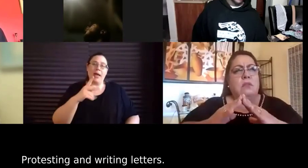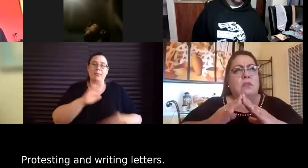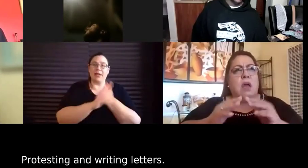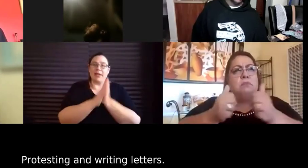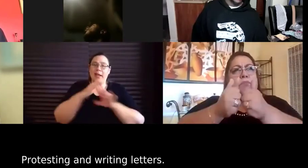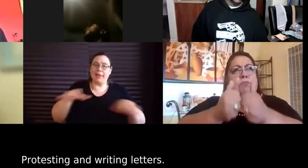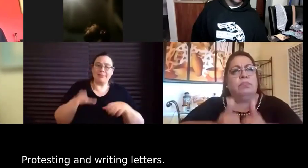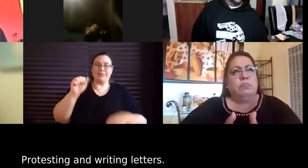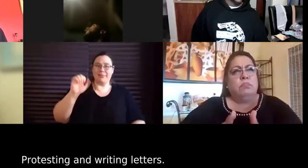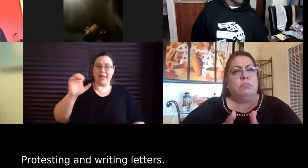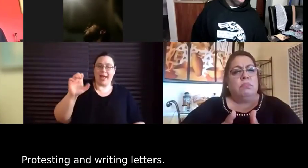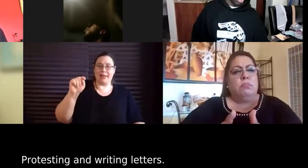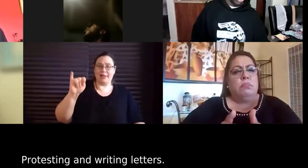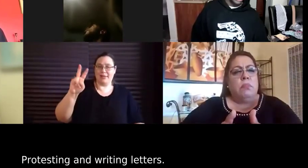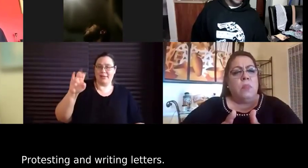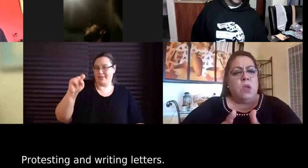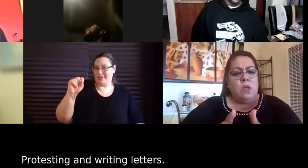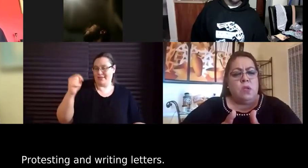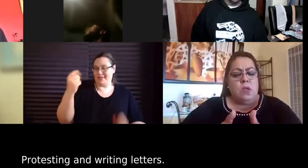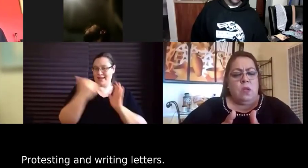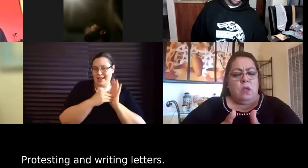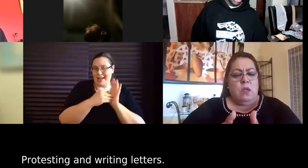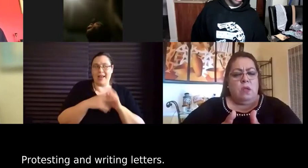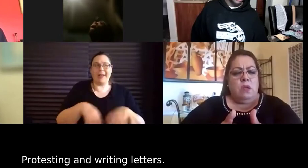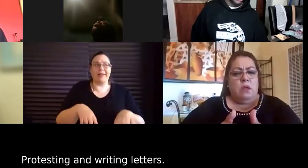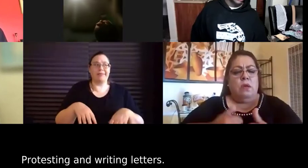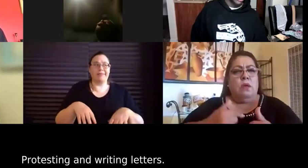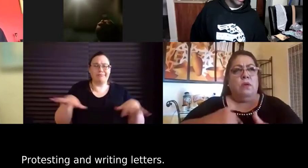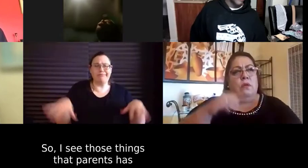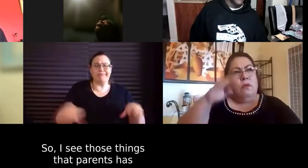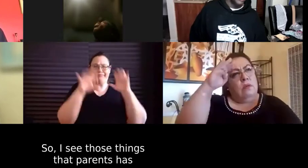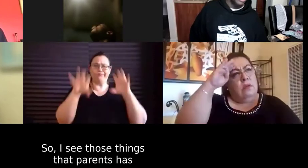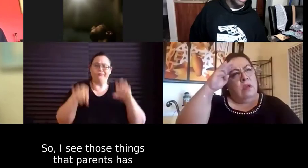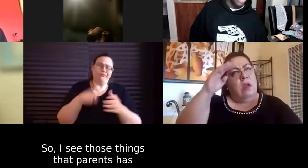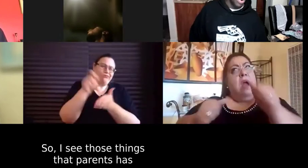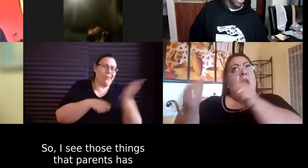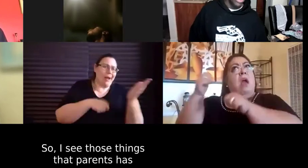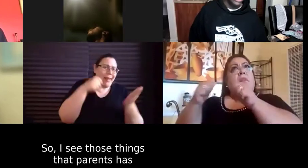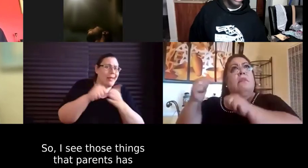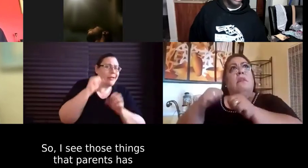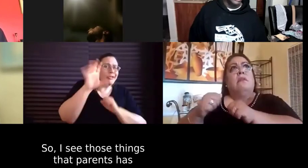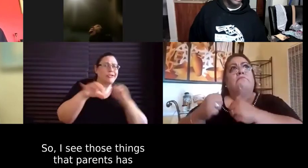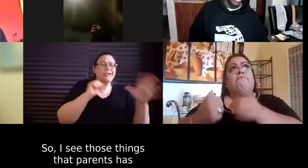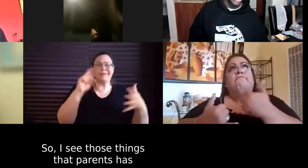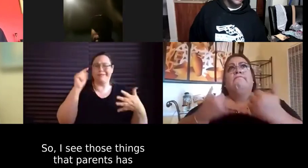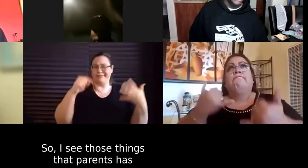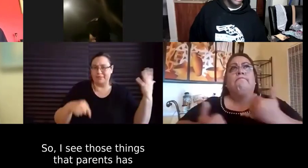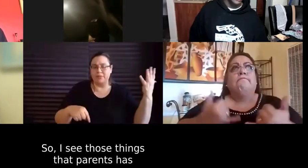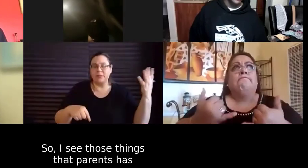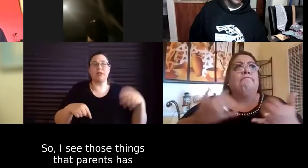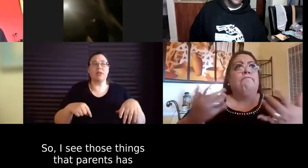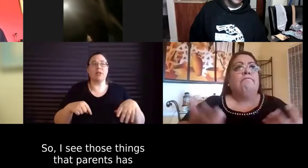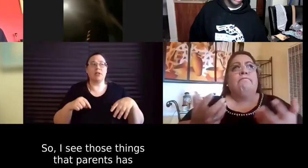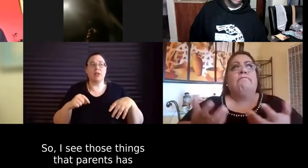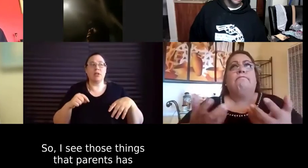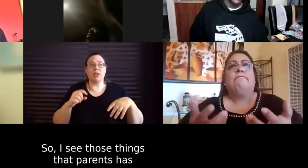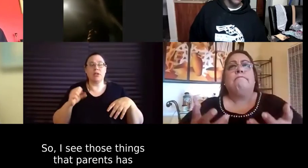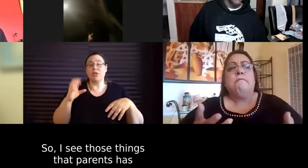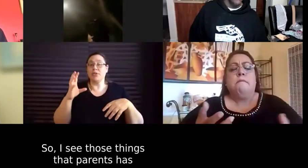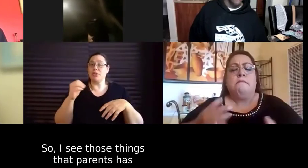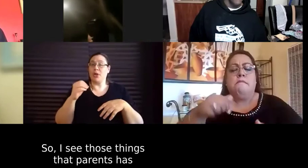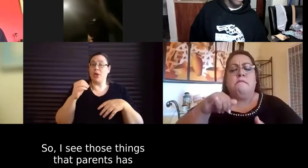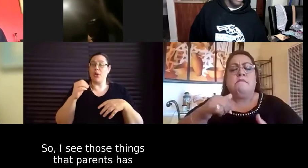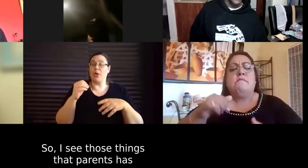I was protesting, I was writing letters. So, so, so I say those things that,